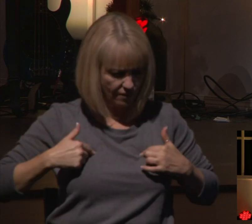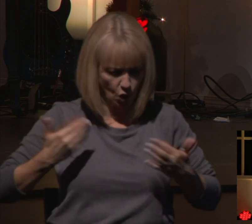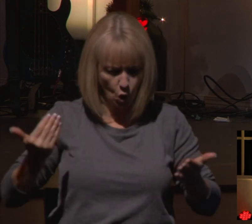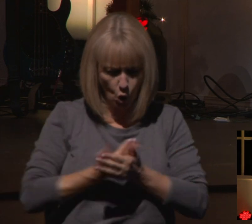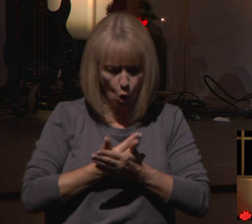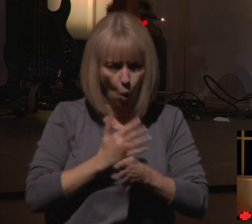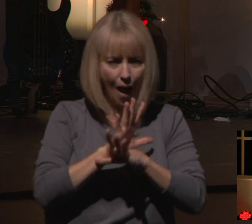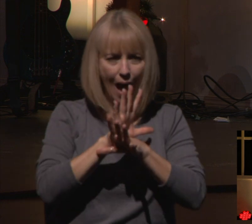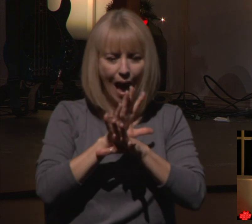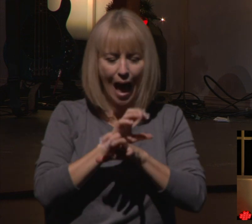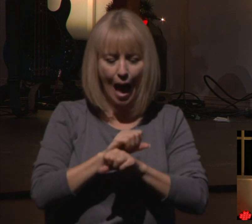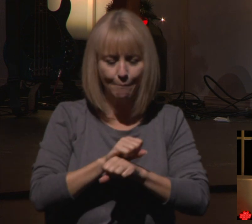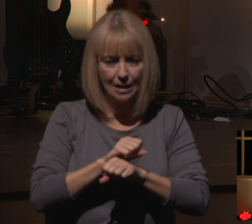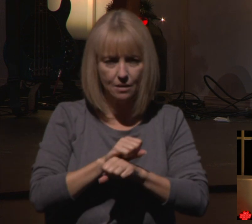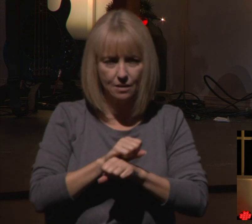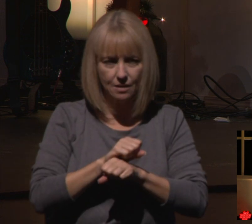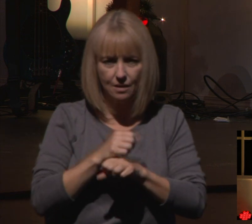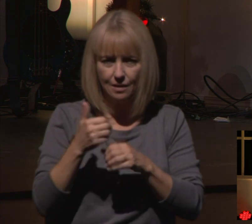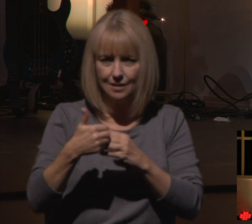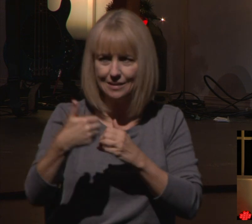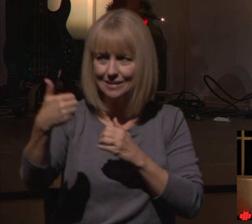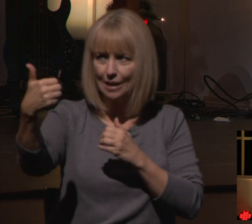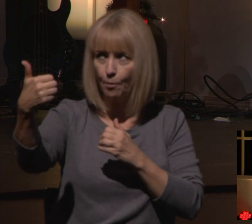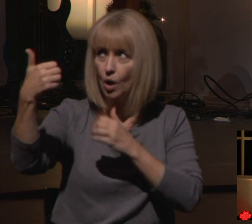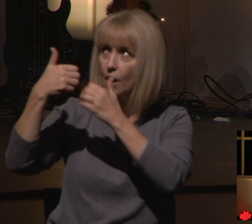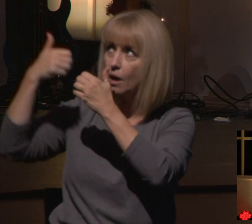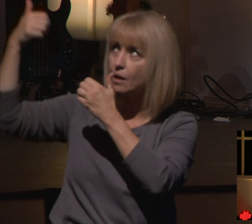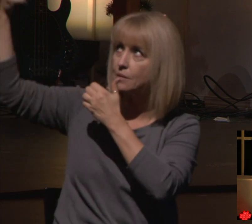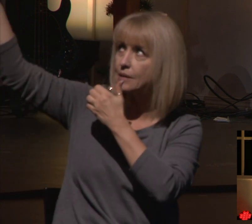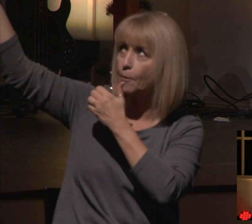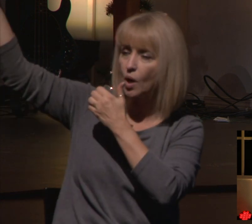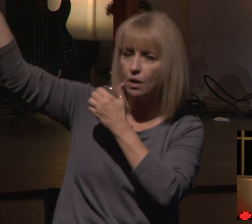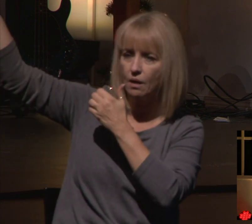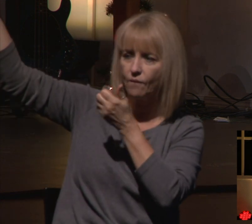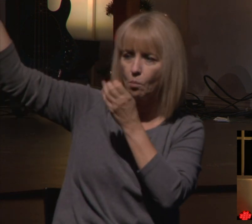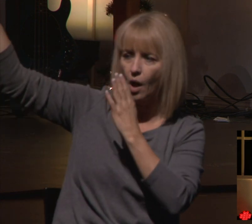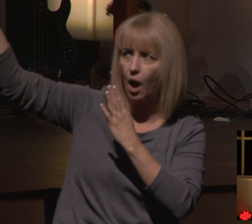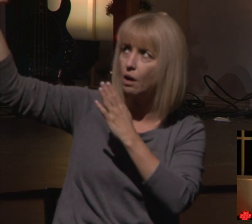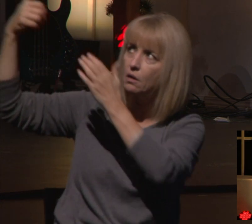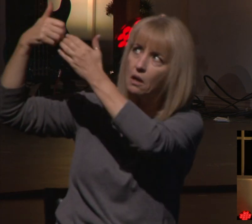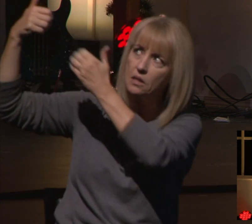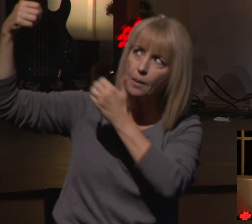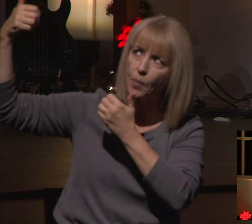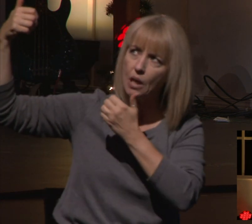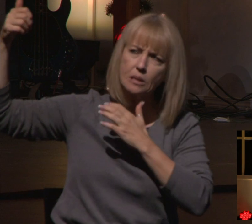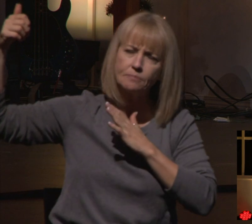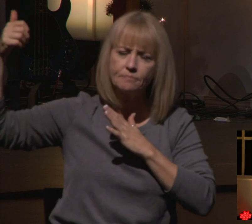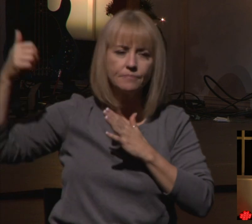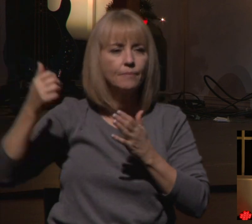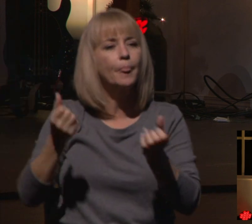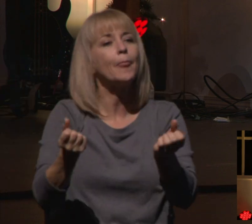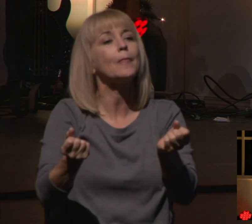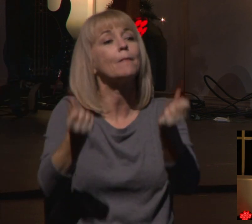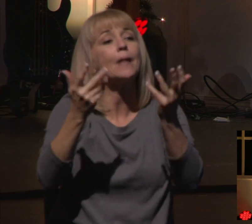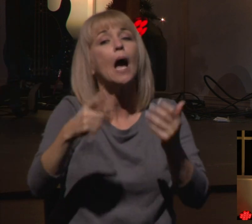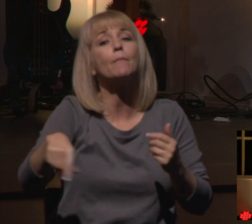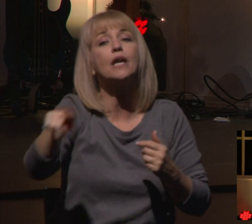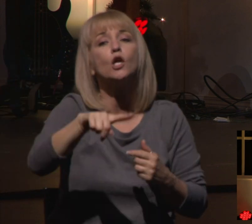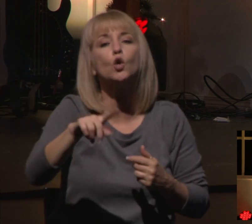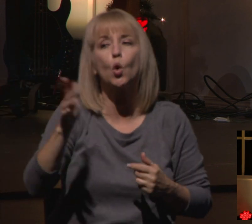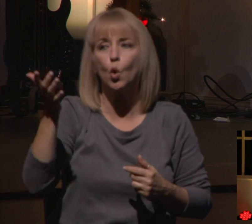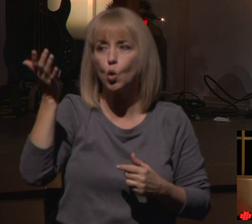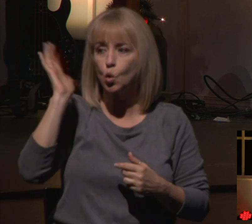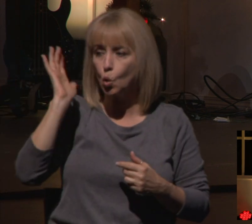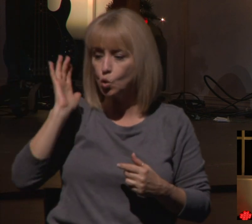of not being together with God. I mean, think about it. How many of you used to be a part of a church